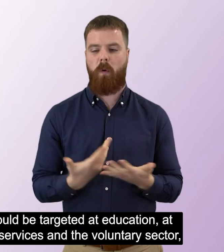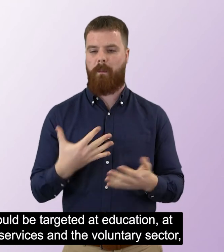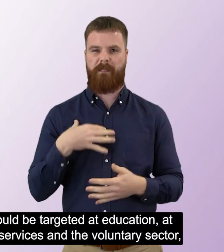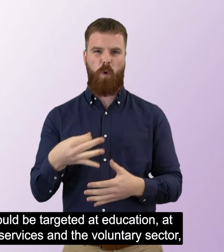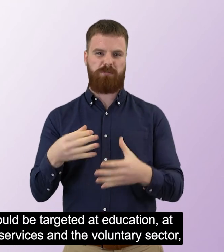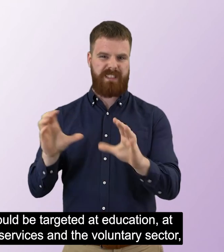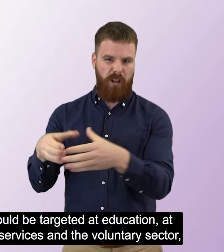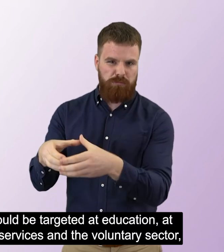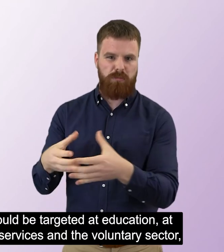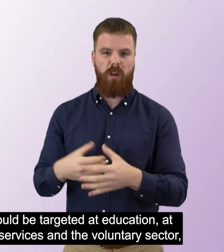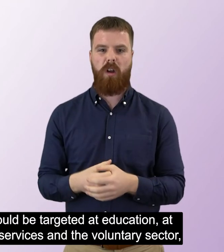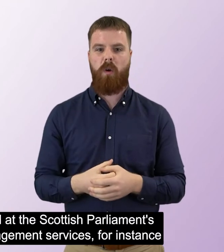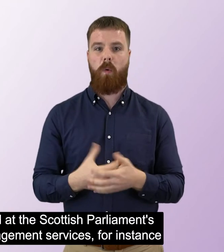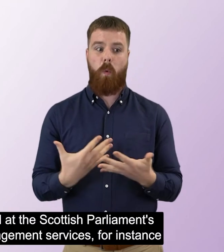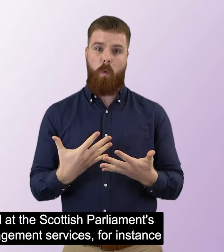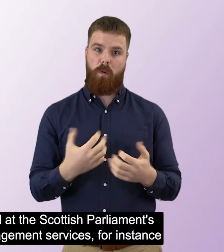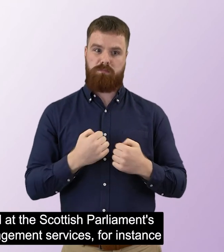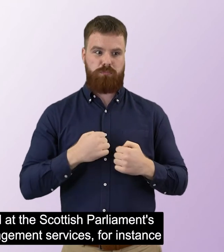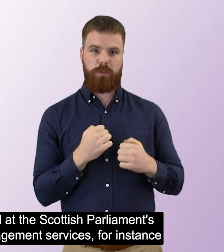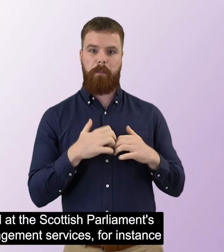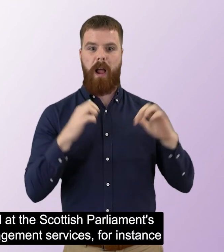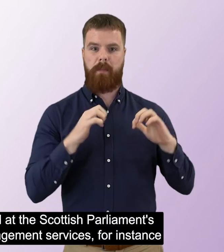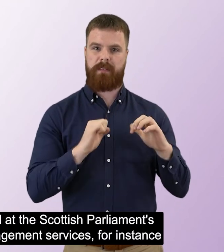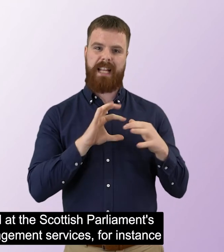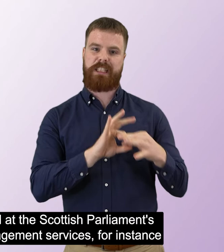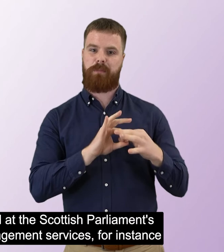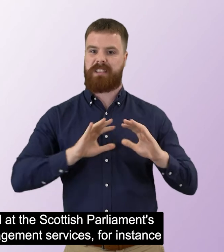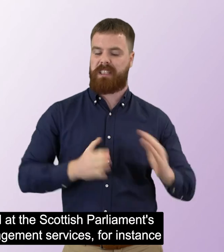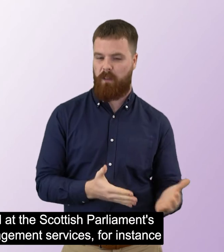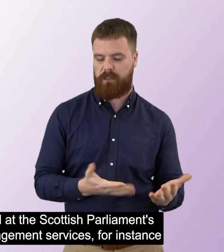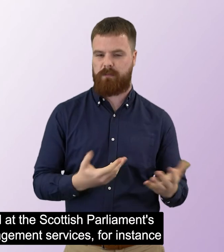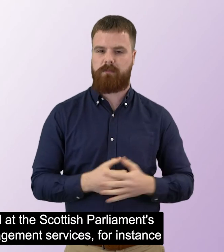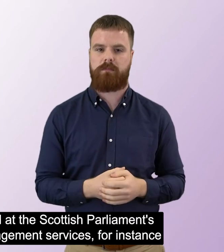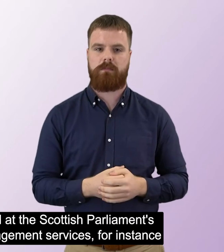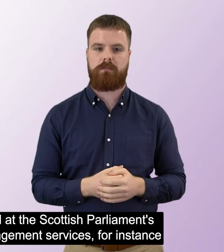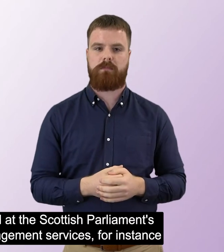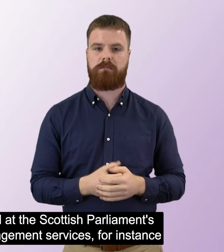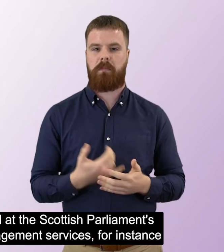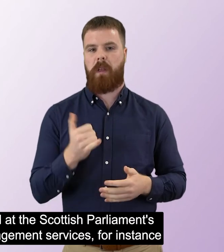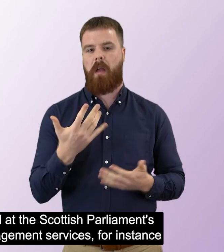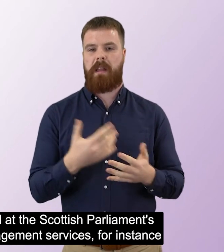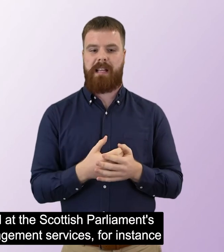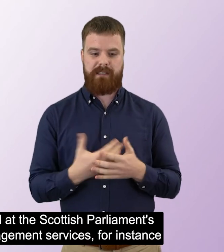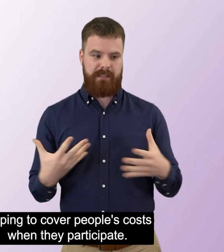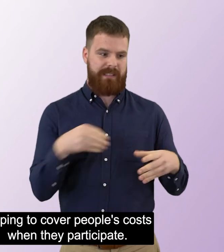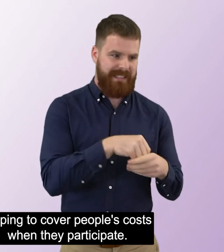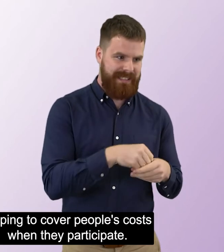and at the Scottish Parliament's engagement services, for instance helping to cover people's costs